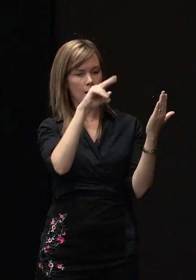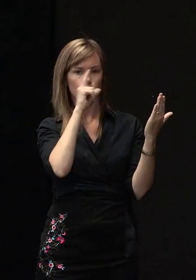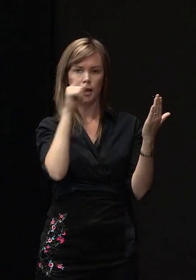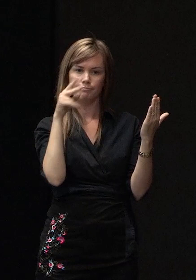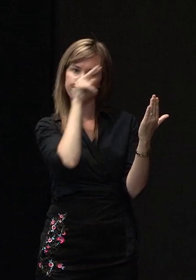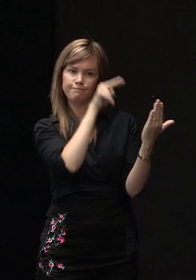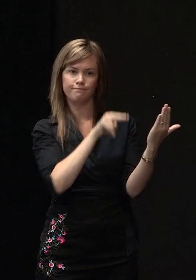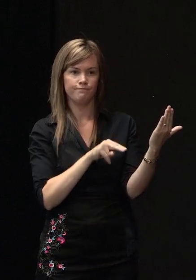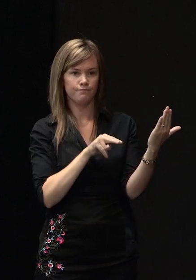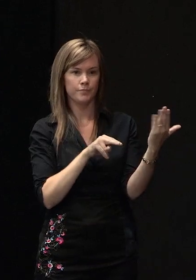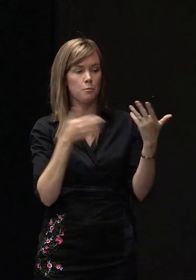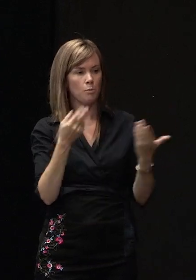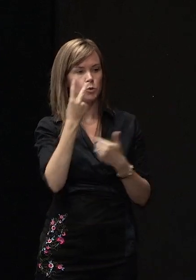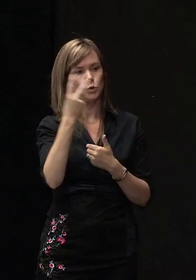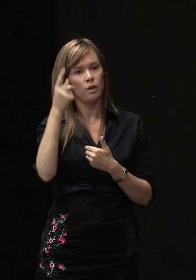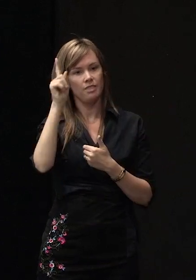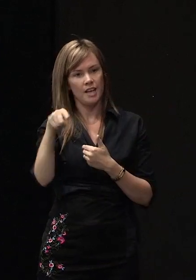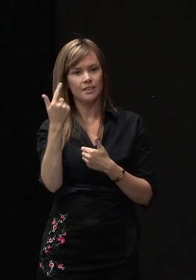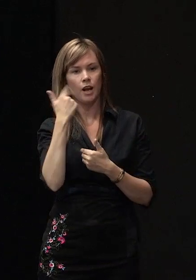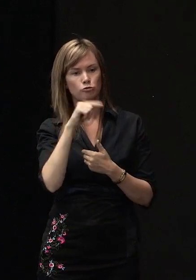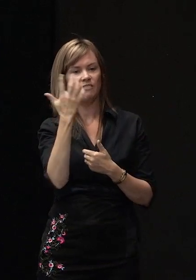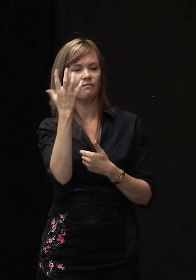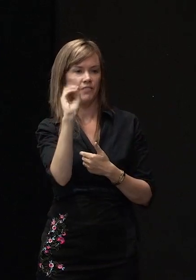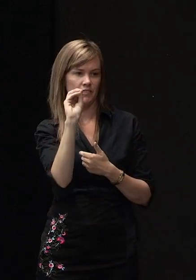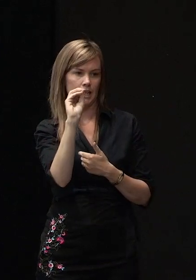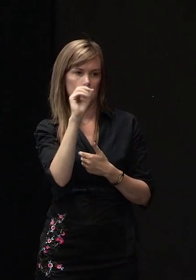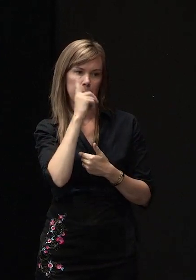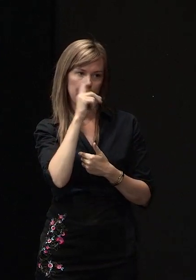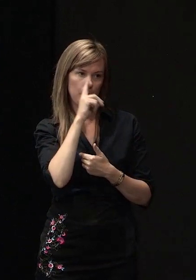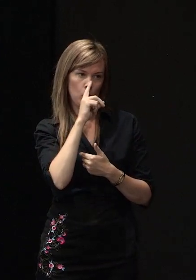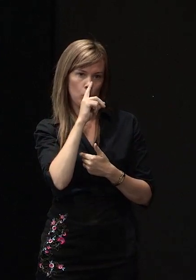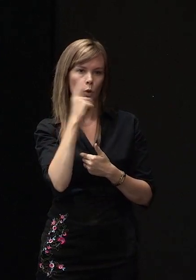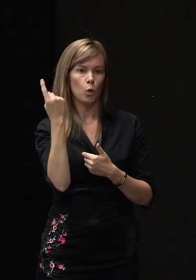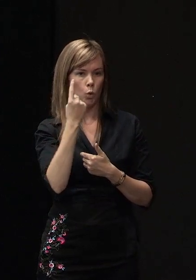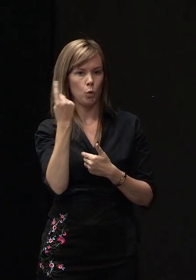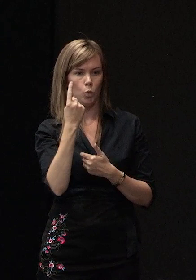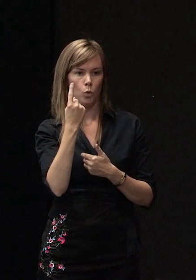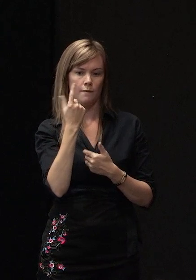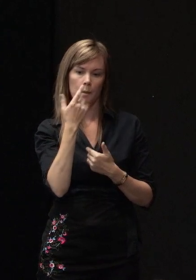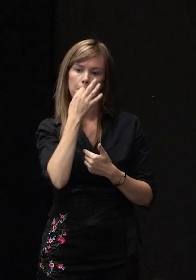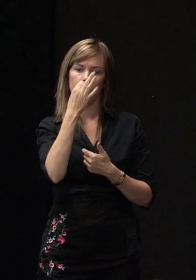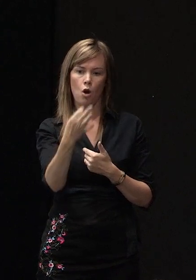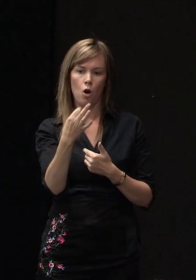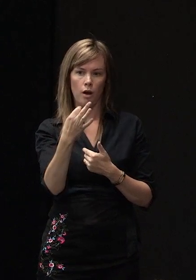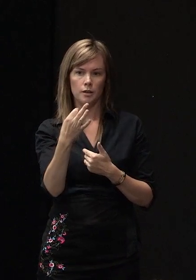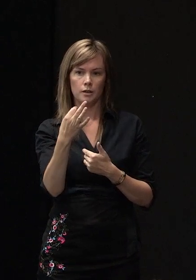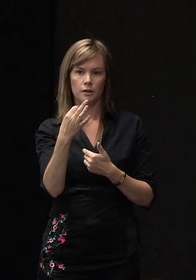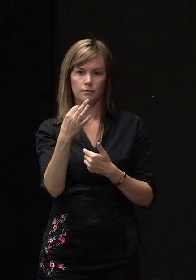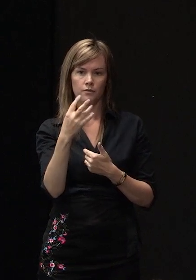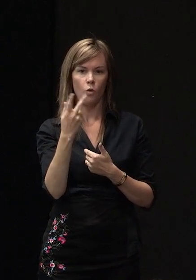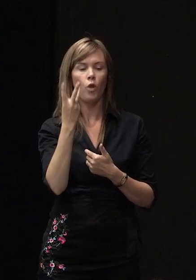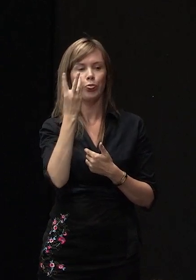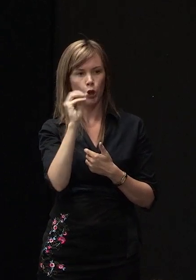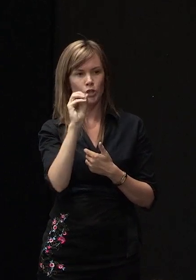22,750 people who've applied for 30,000